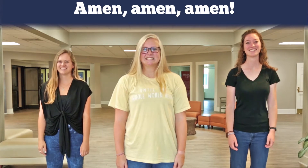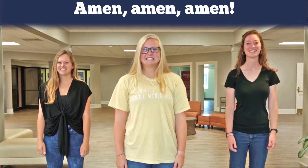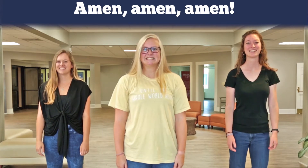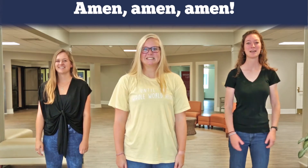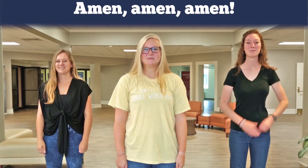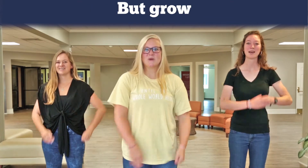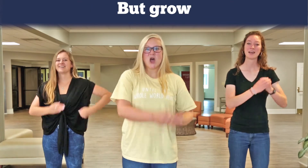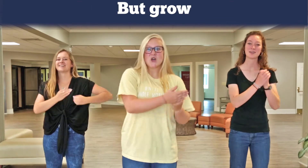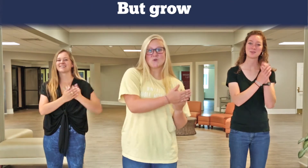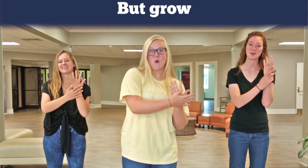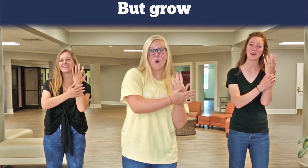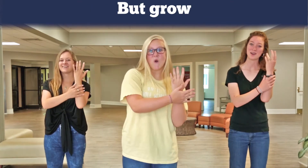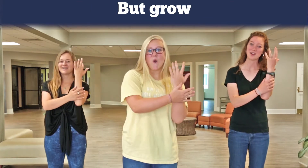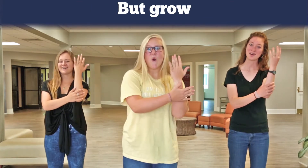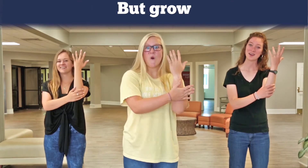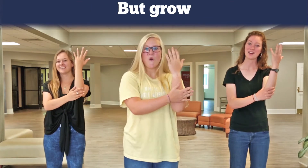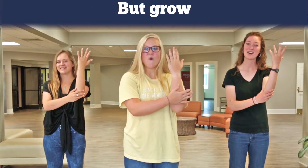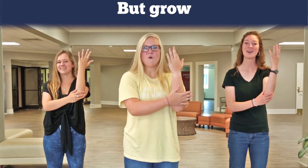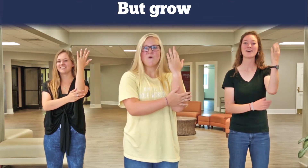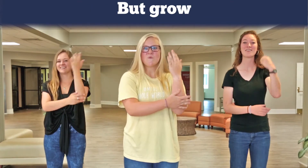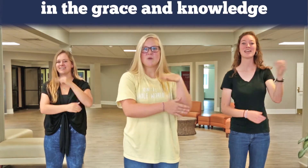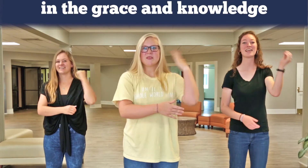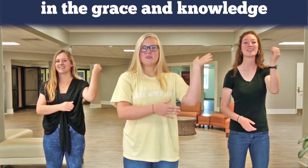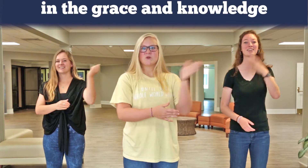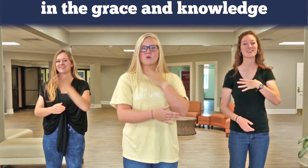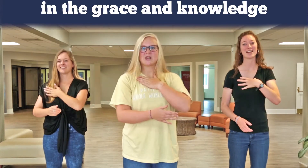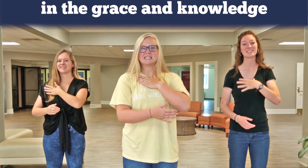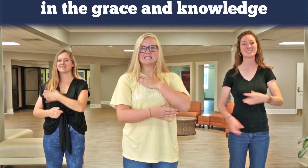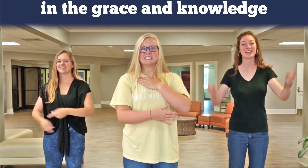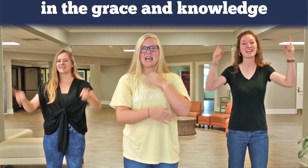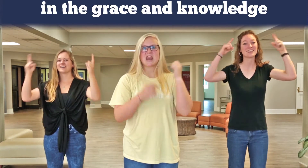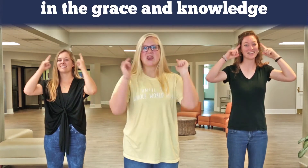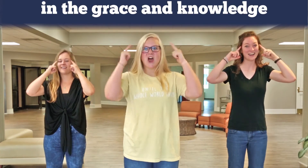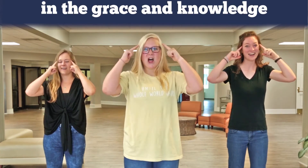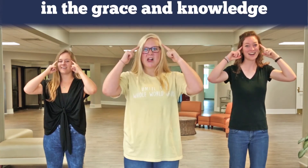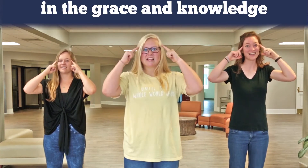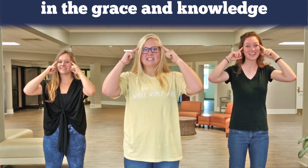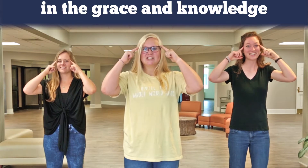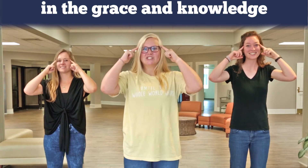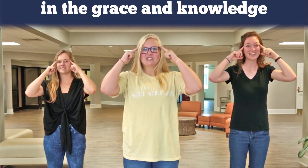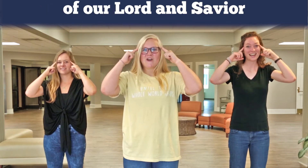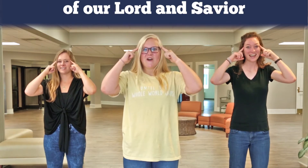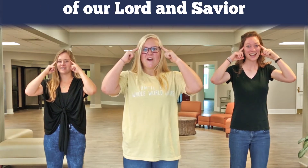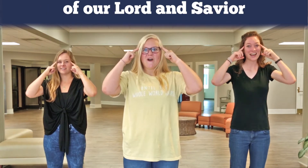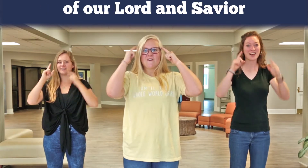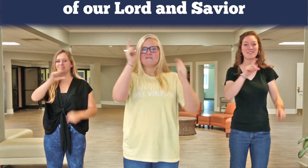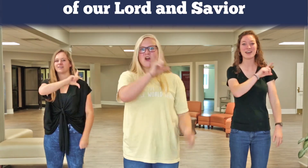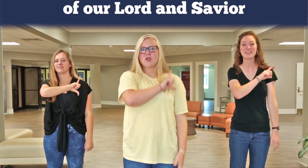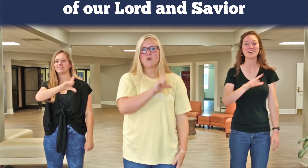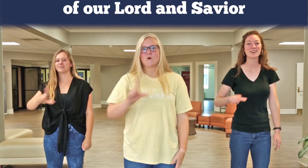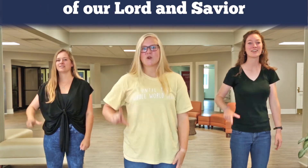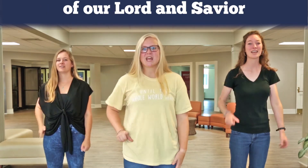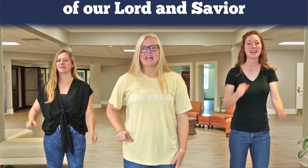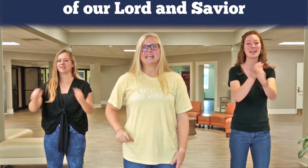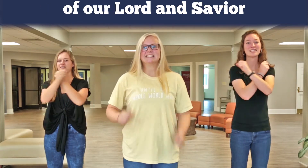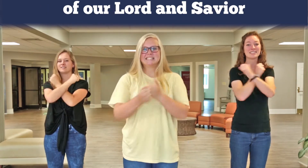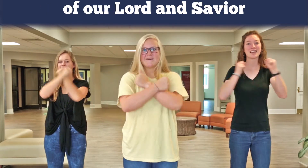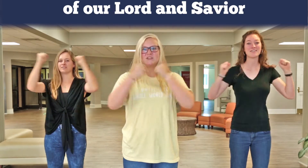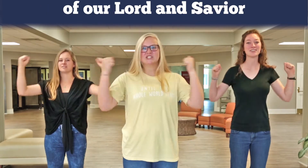But grow in the grace and knowledge Of our Lord and Savior